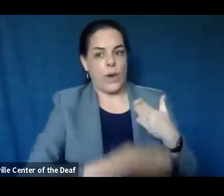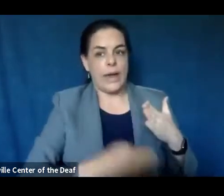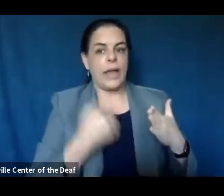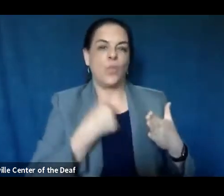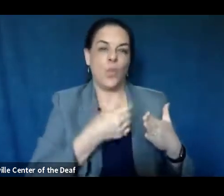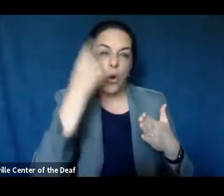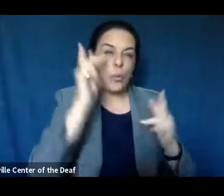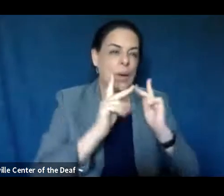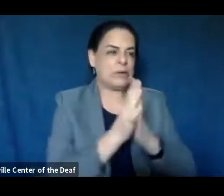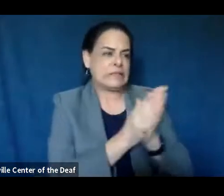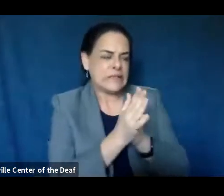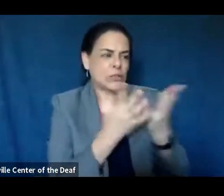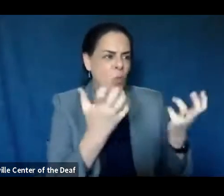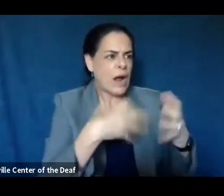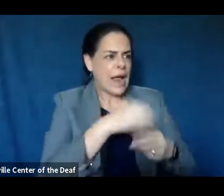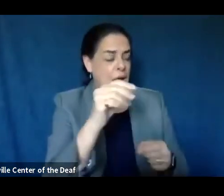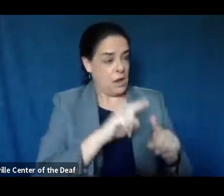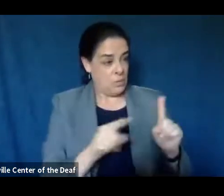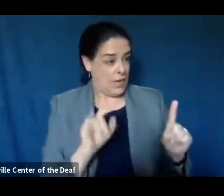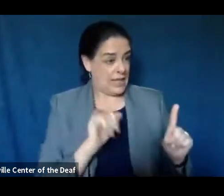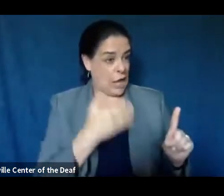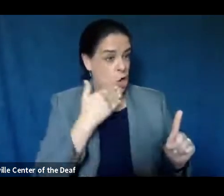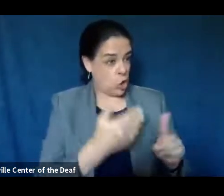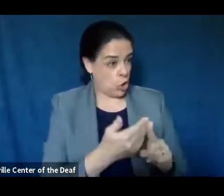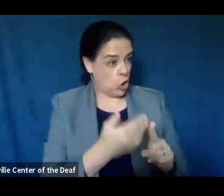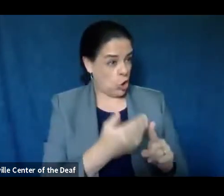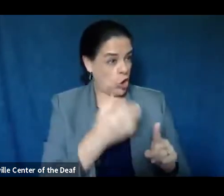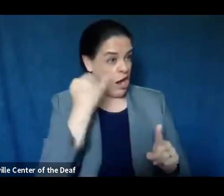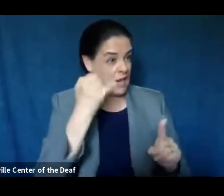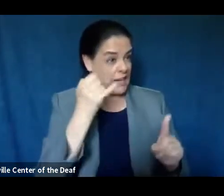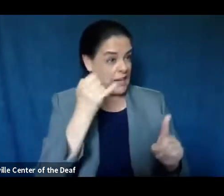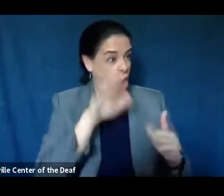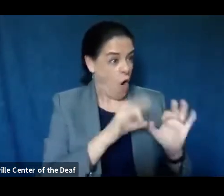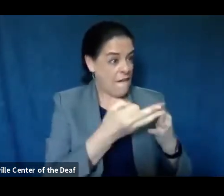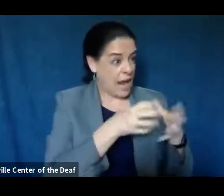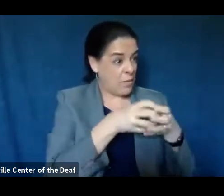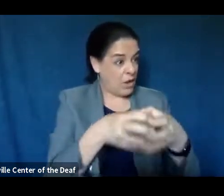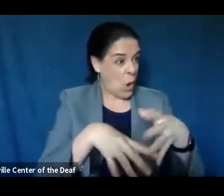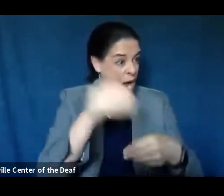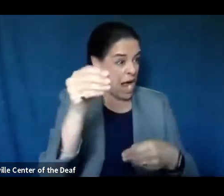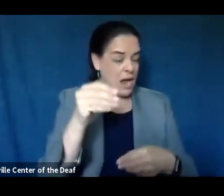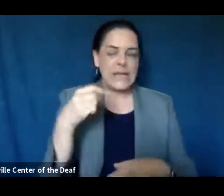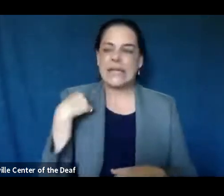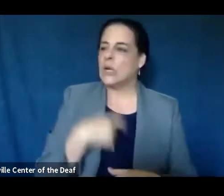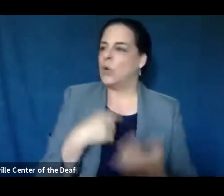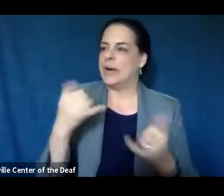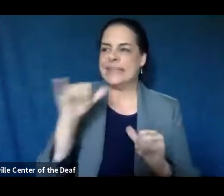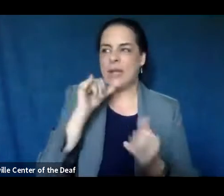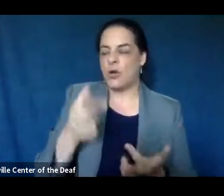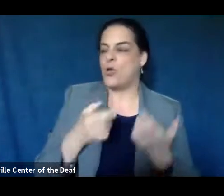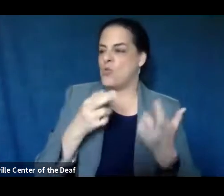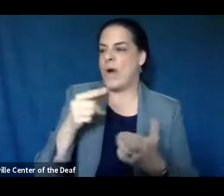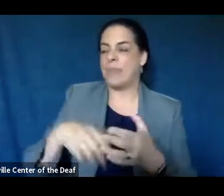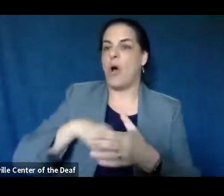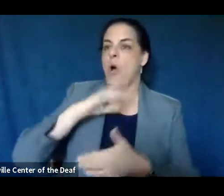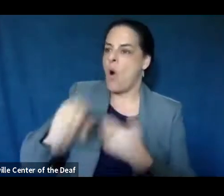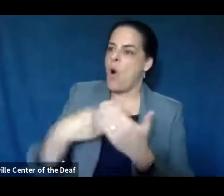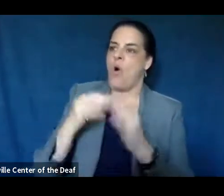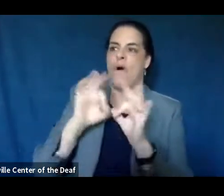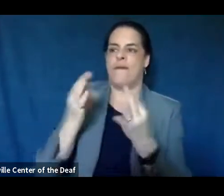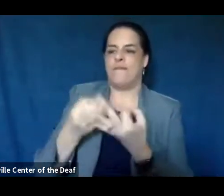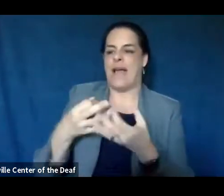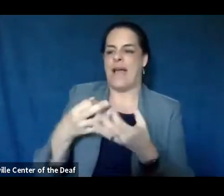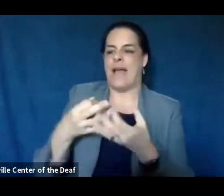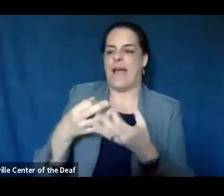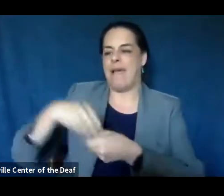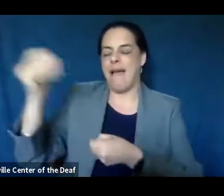are anxious to get out, but is it advisable to take the whole family with you? We still don't recommend you take the whole family with you. We do know that people are tired of being